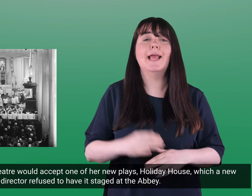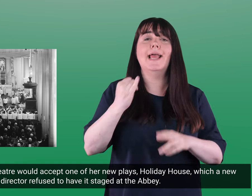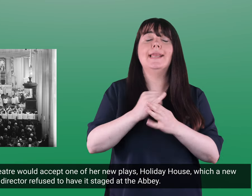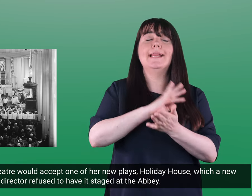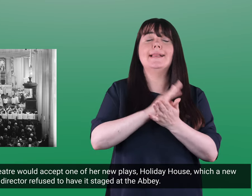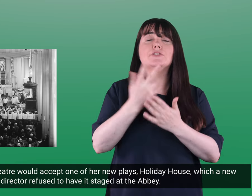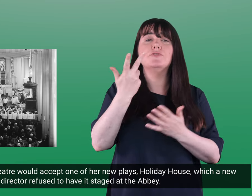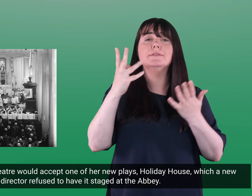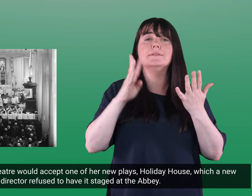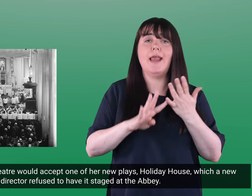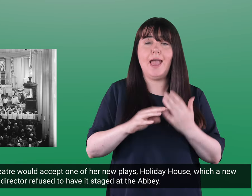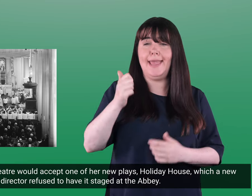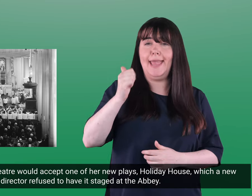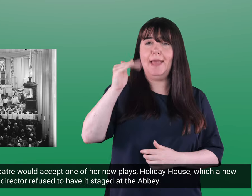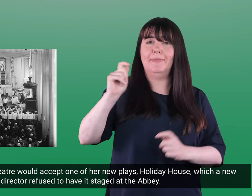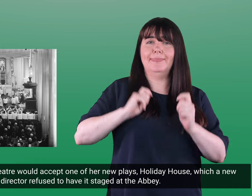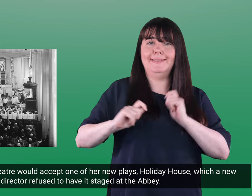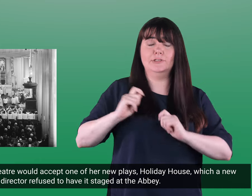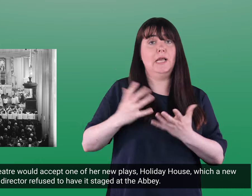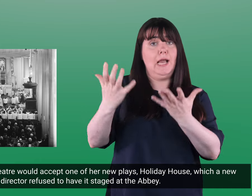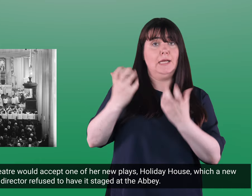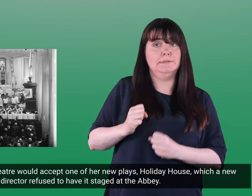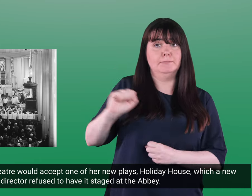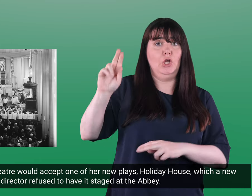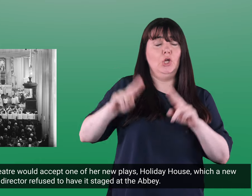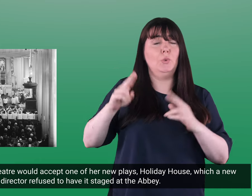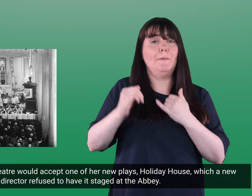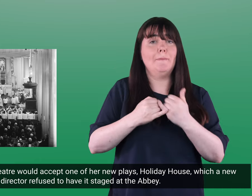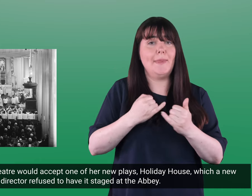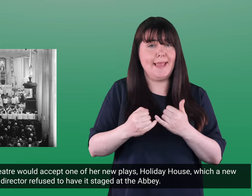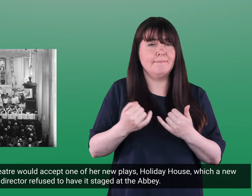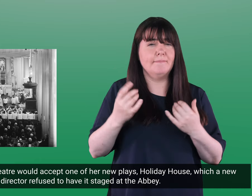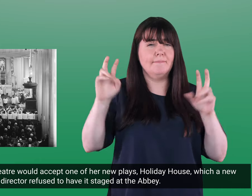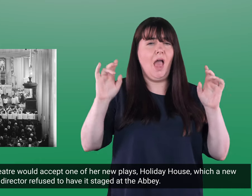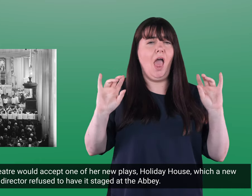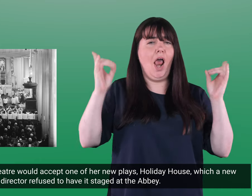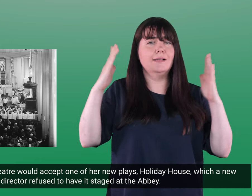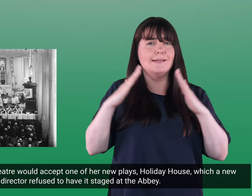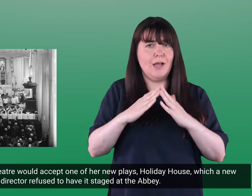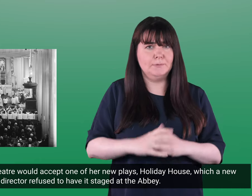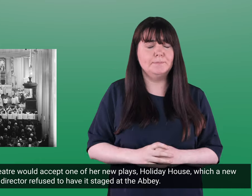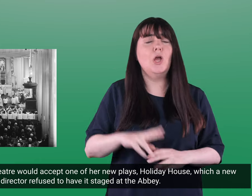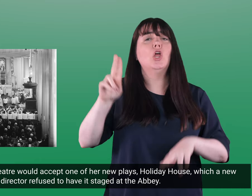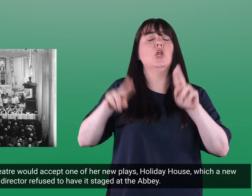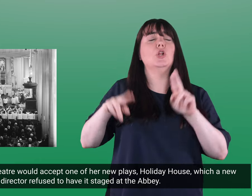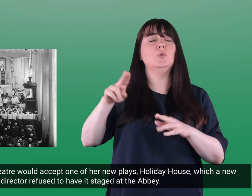In 1939 the Abbey Theatre would accept one of her new plays Holiday House which a new director